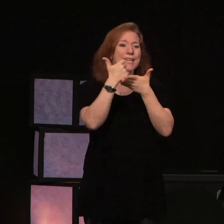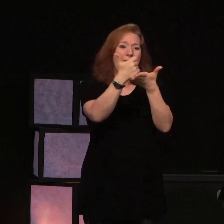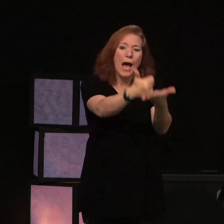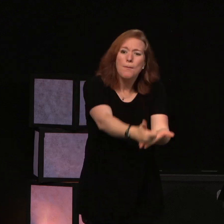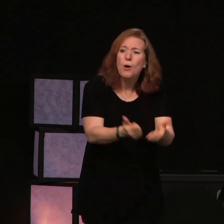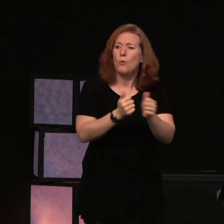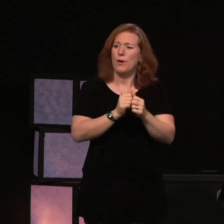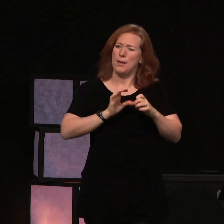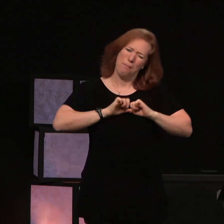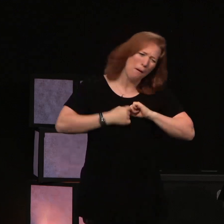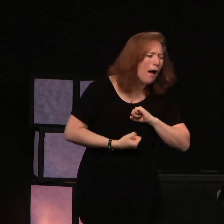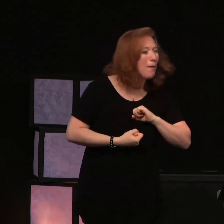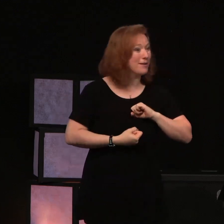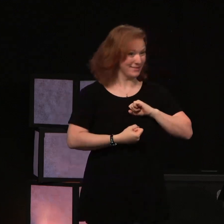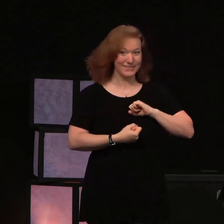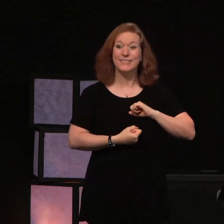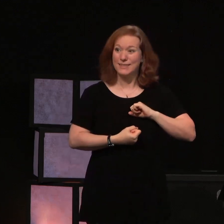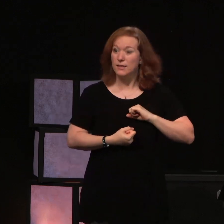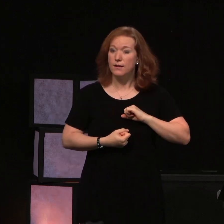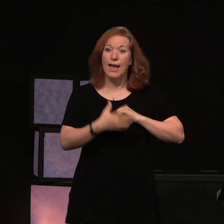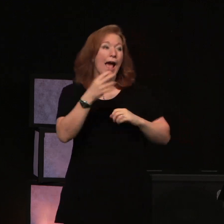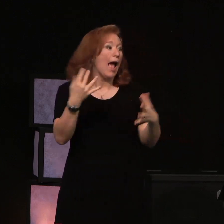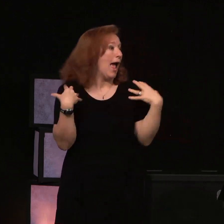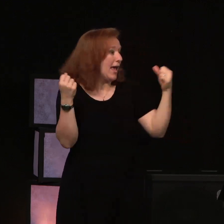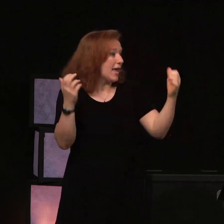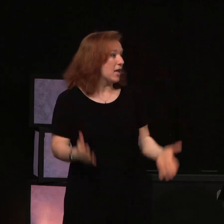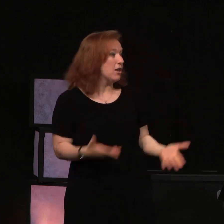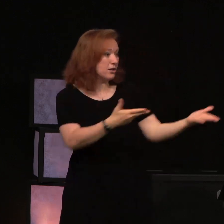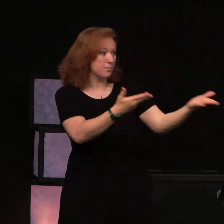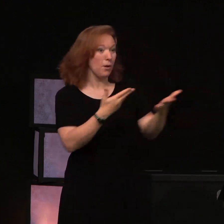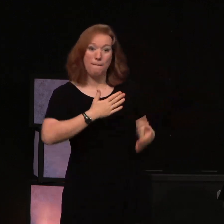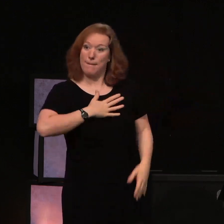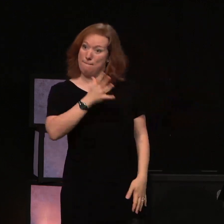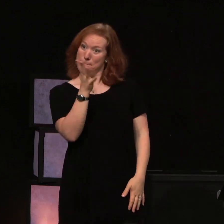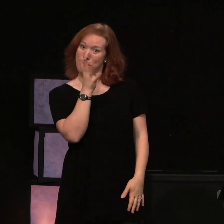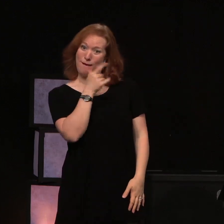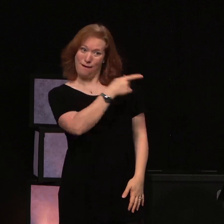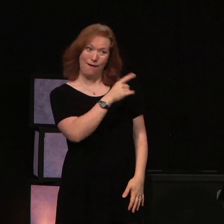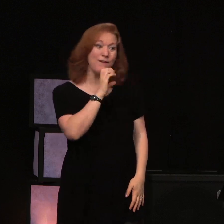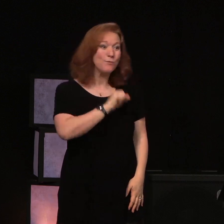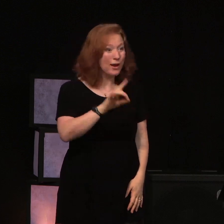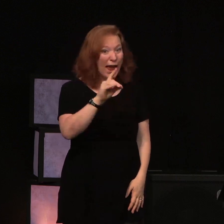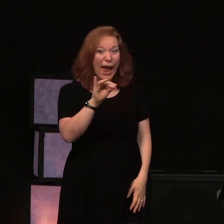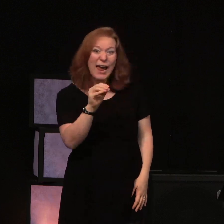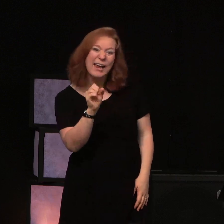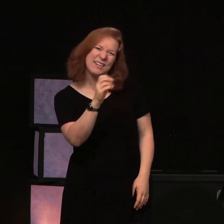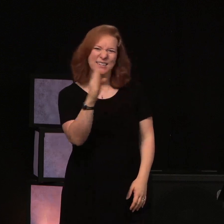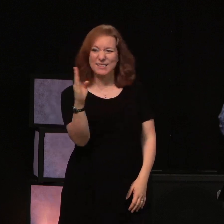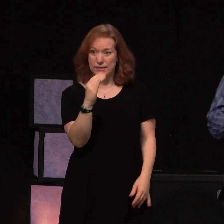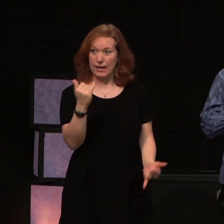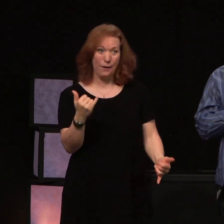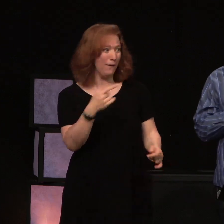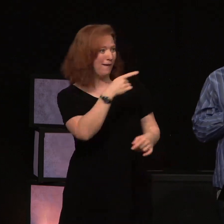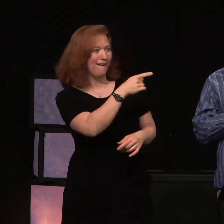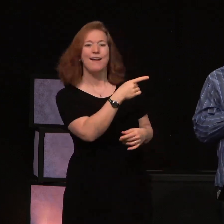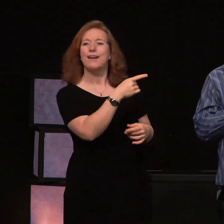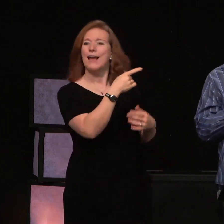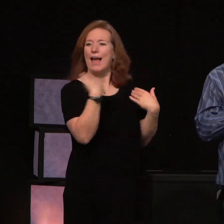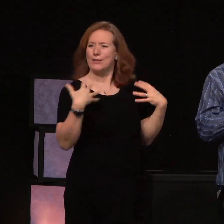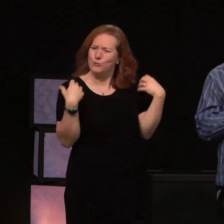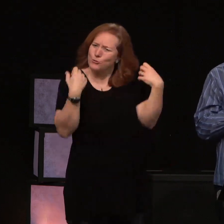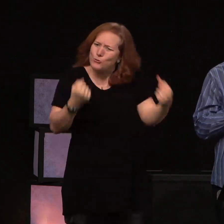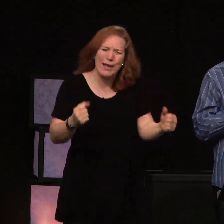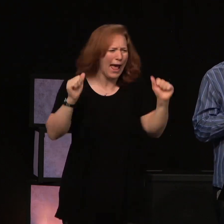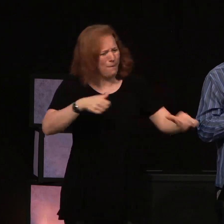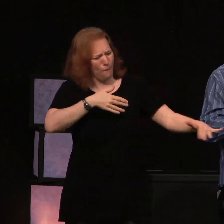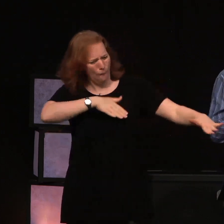brokenheartedness. And our healer has brought people like my mother who's in her 80s now, gave her strength to come